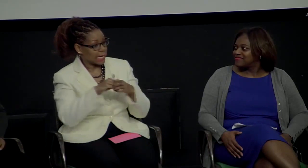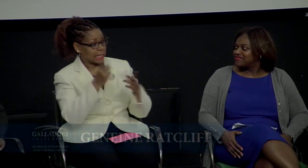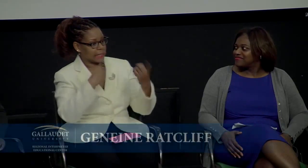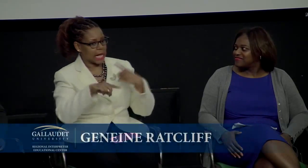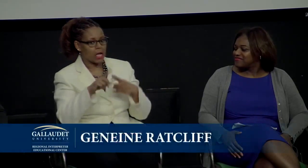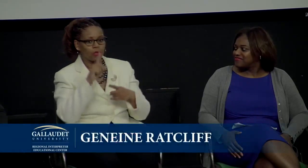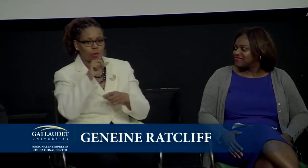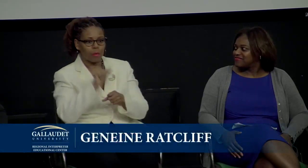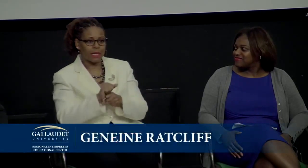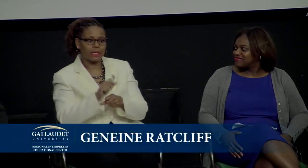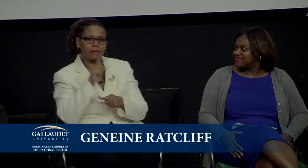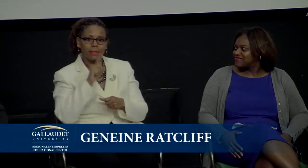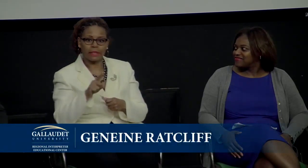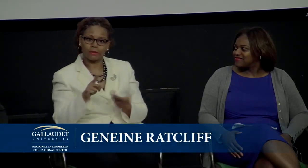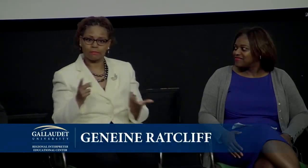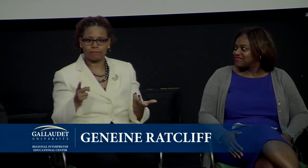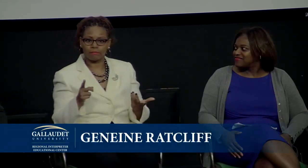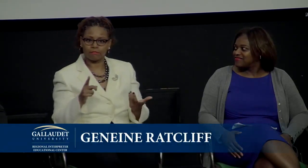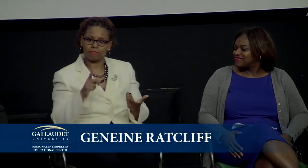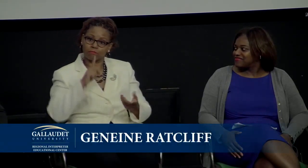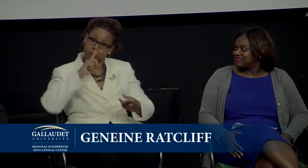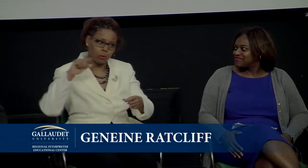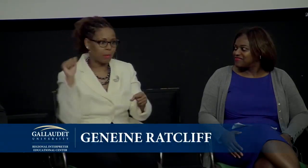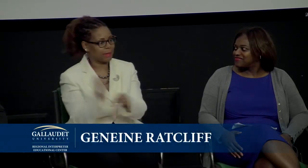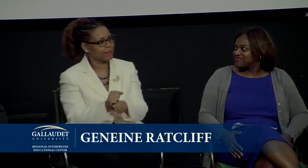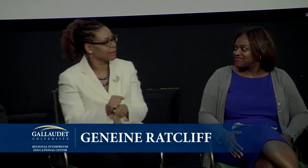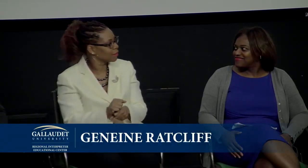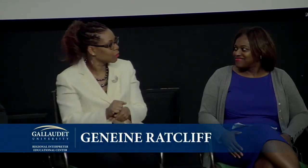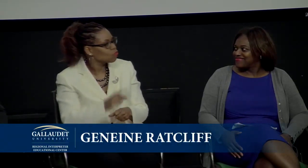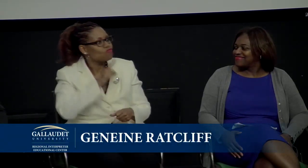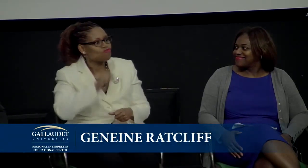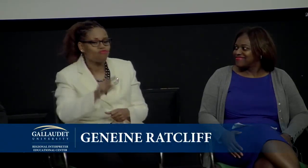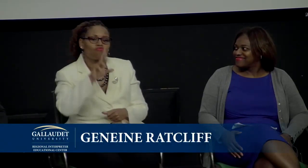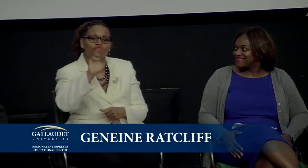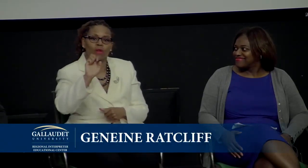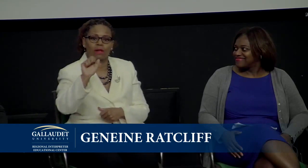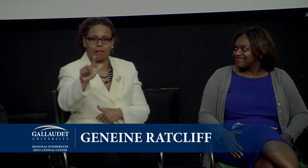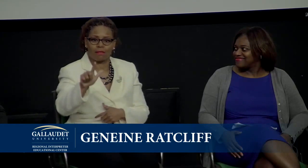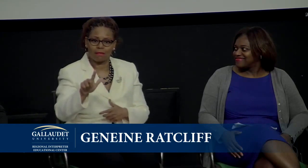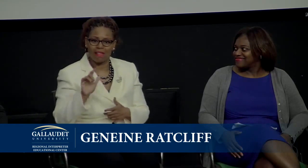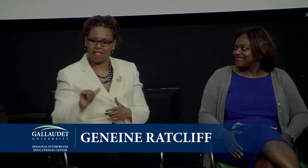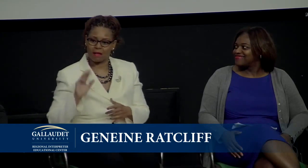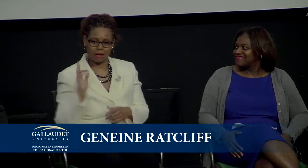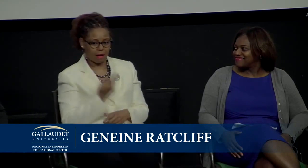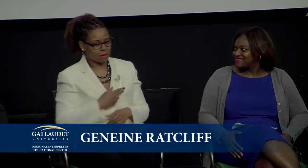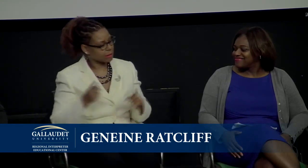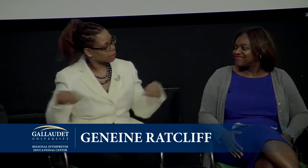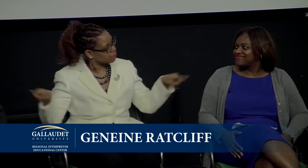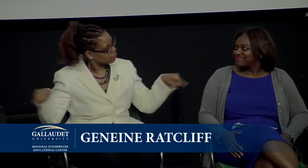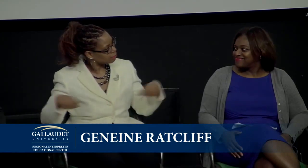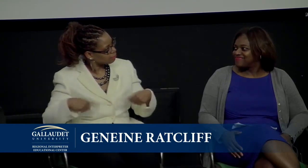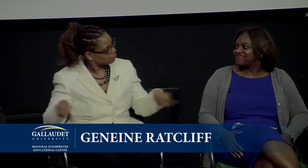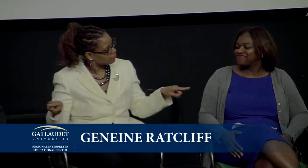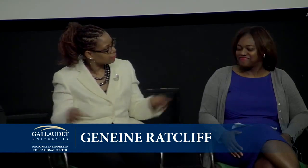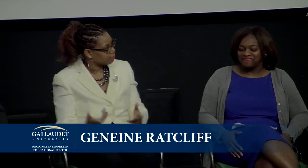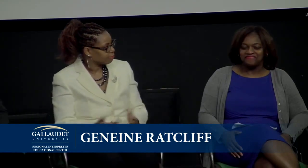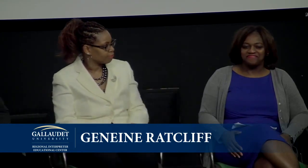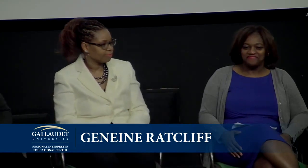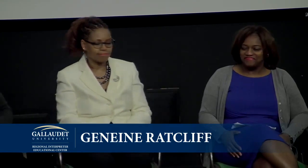represent that quality. And to us, that's what this sign means. You know, Truebiz. It really means something that's real. That's who we were.